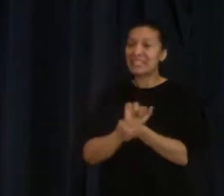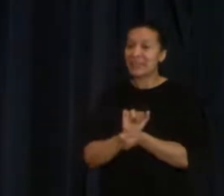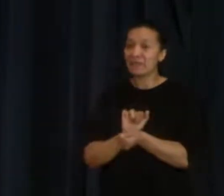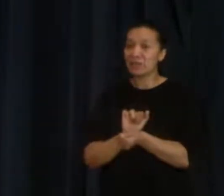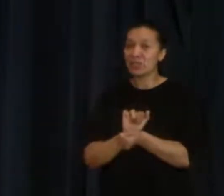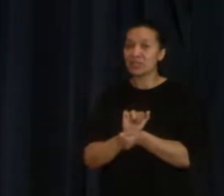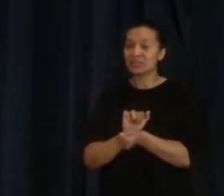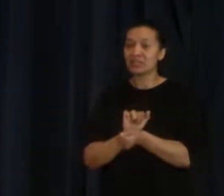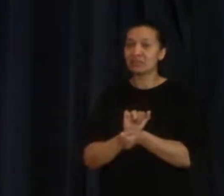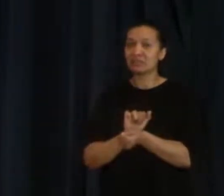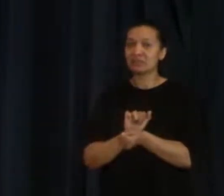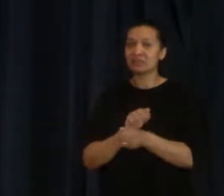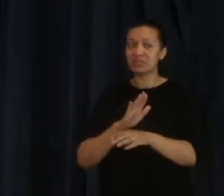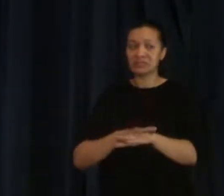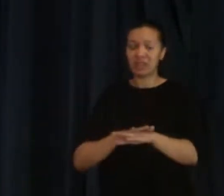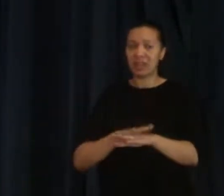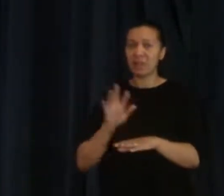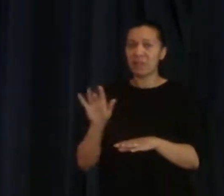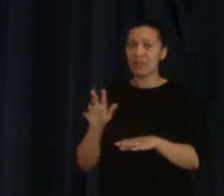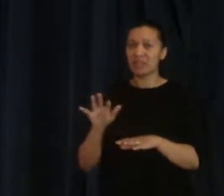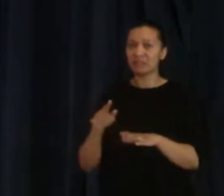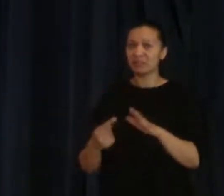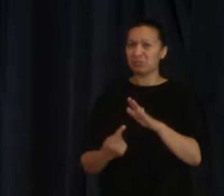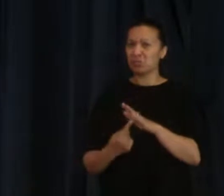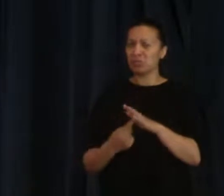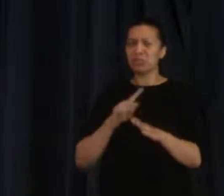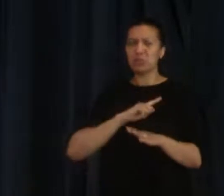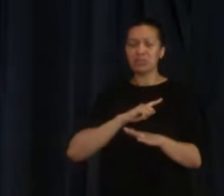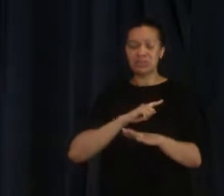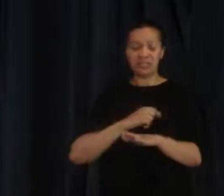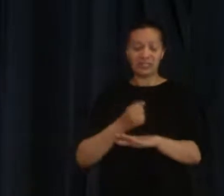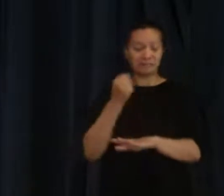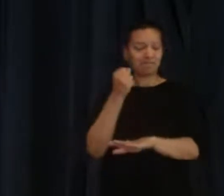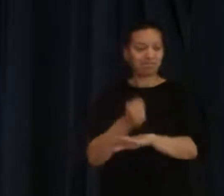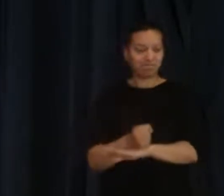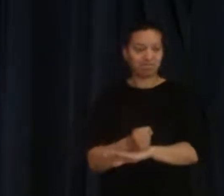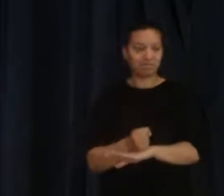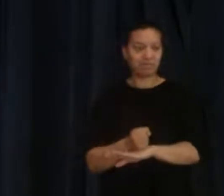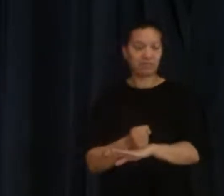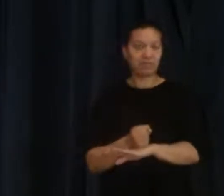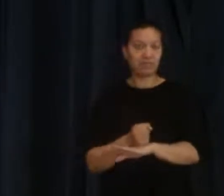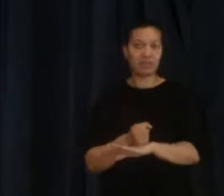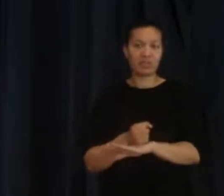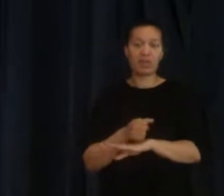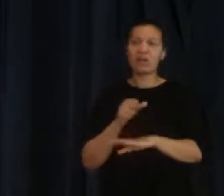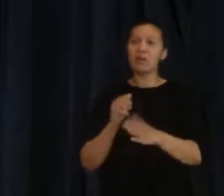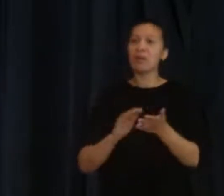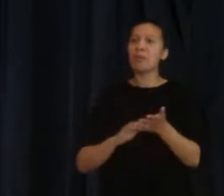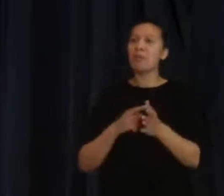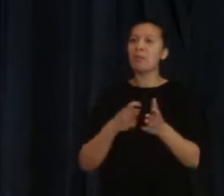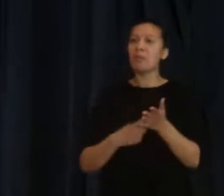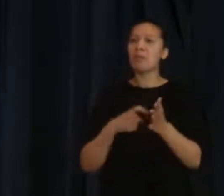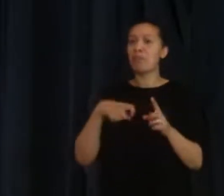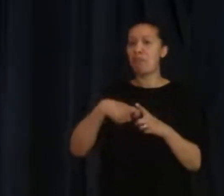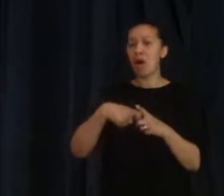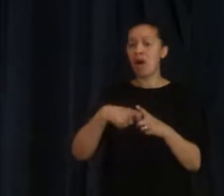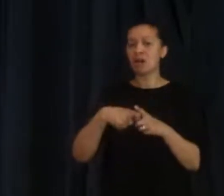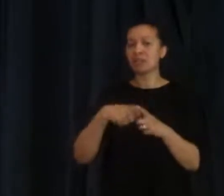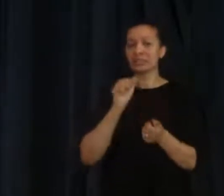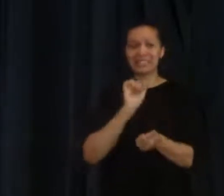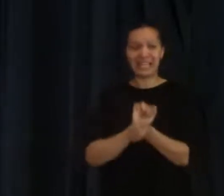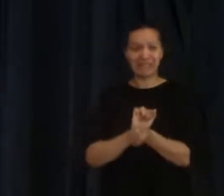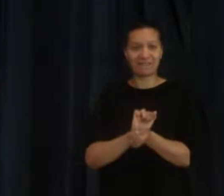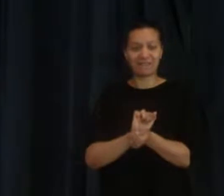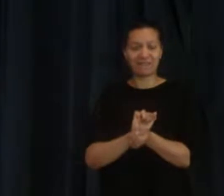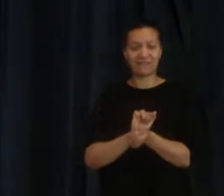have been sealed. And so Jesus was using, or Paul, sorry, Paul here was using words that would have